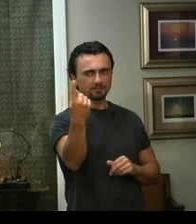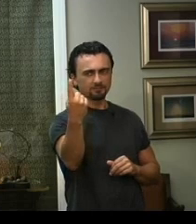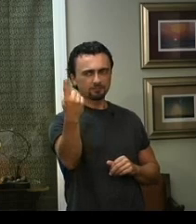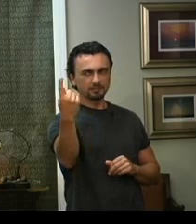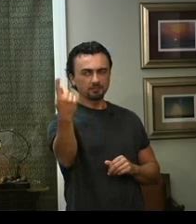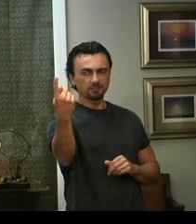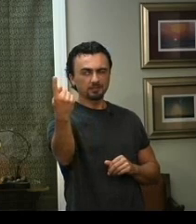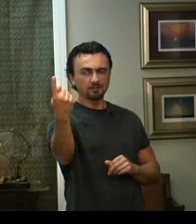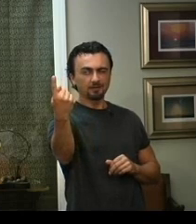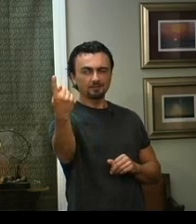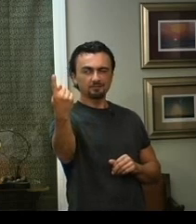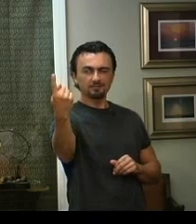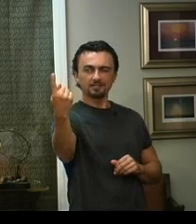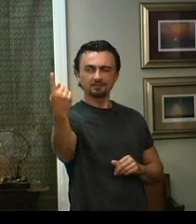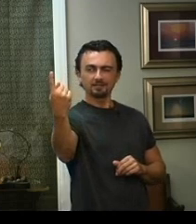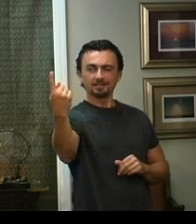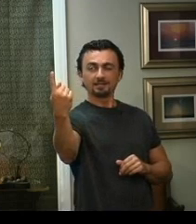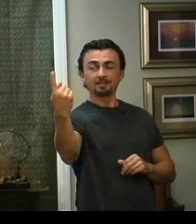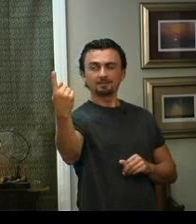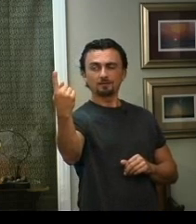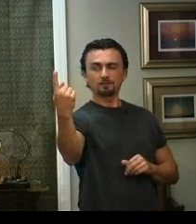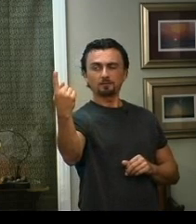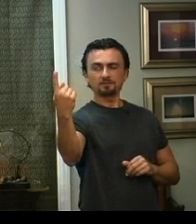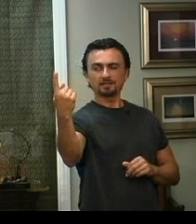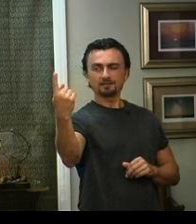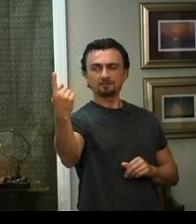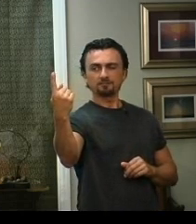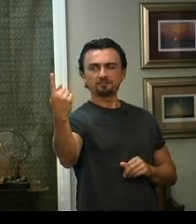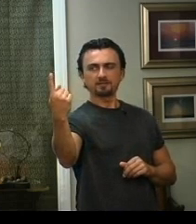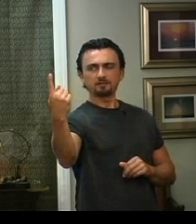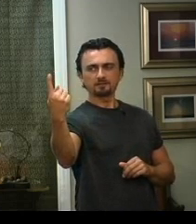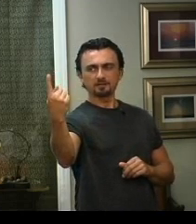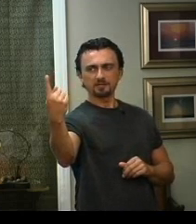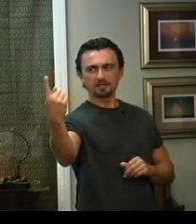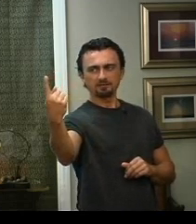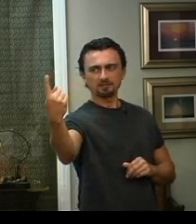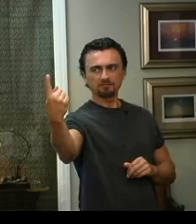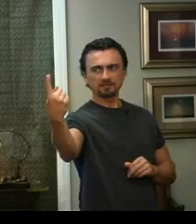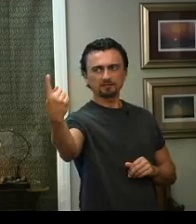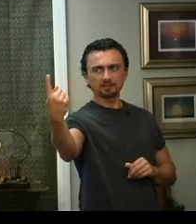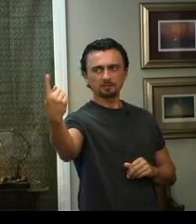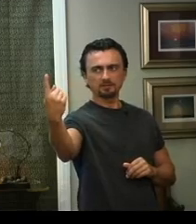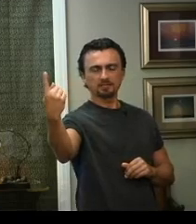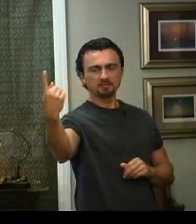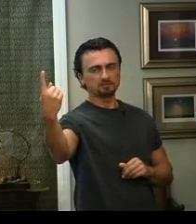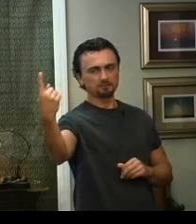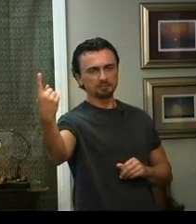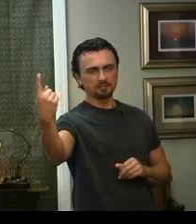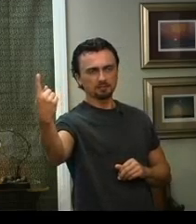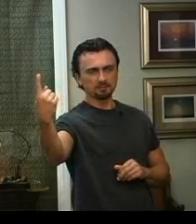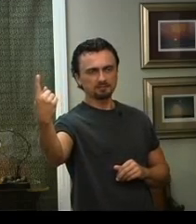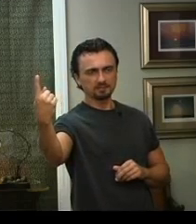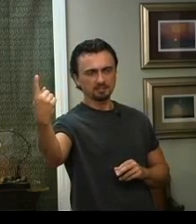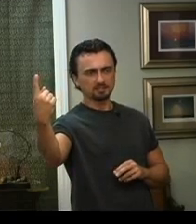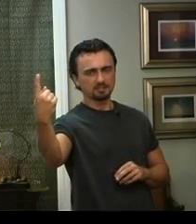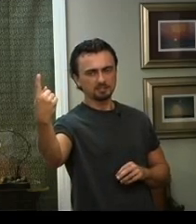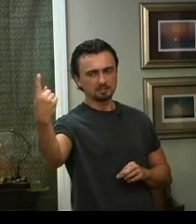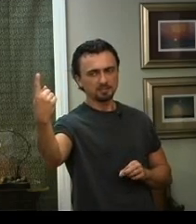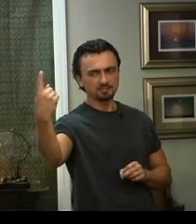Like a gaspium or something? It's It's almost like a little funnel coming out of the fingertip It's really hard to see It may